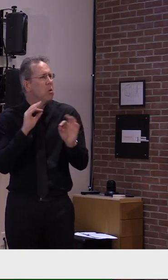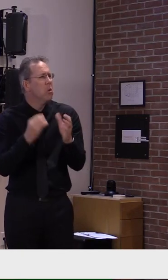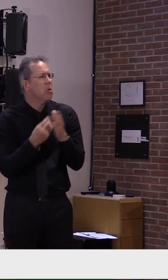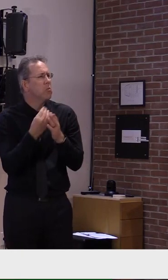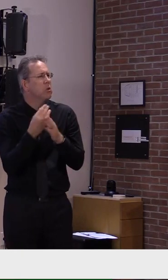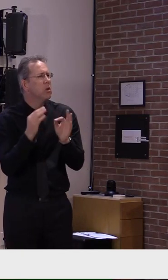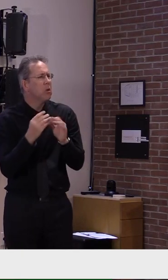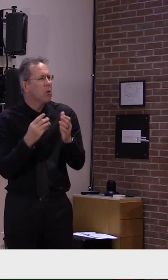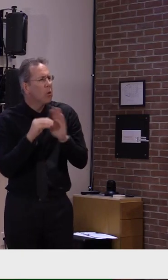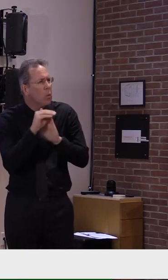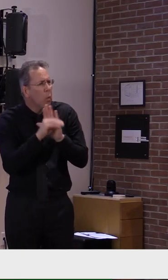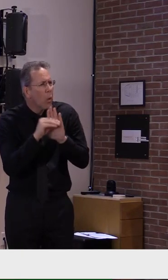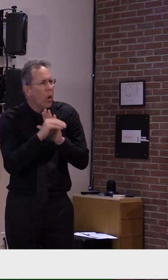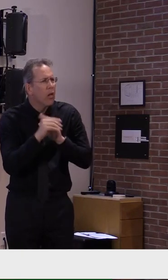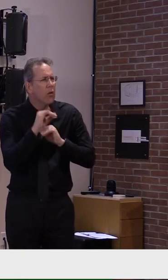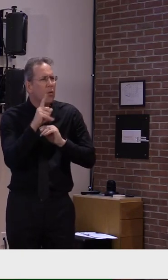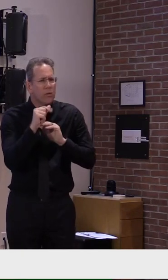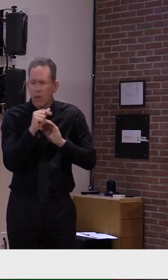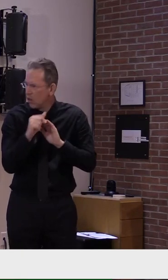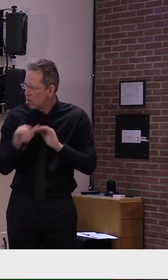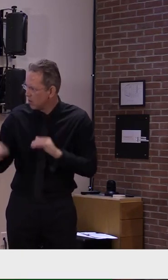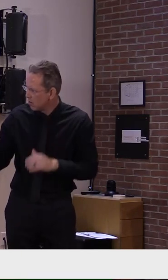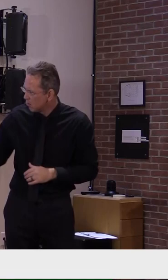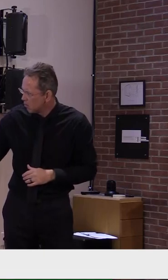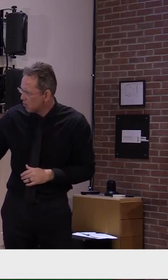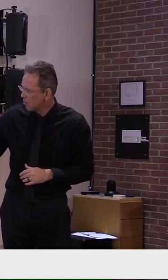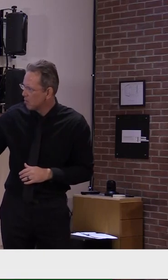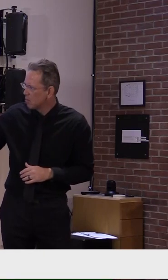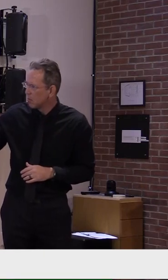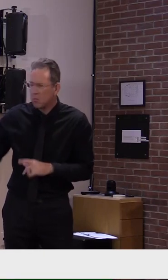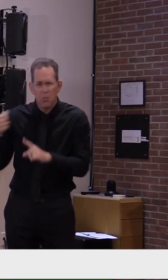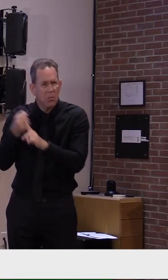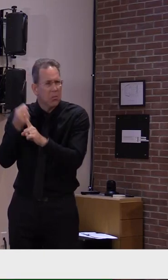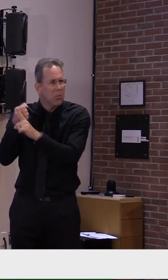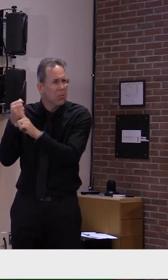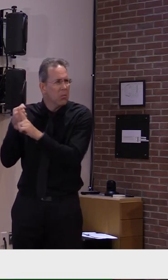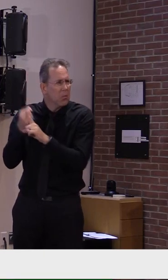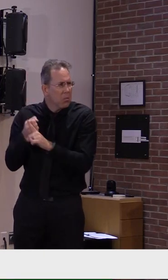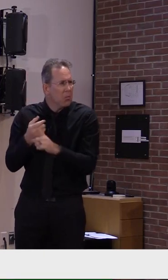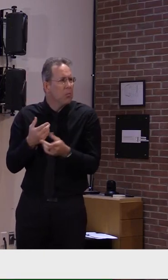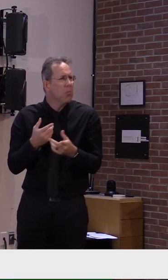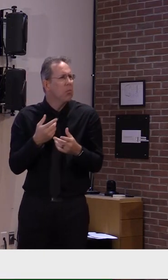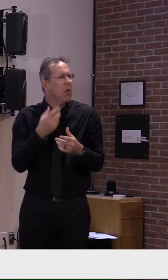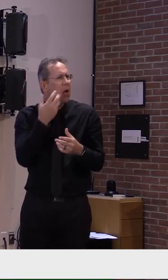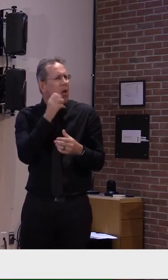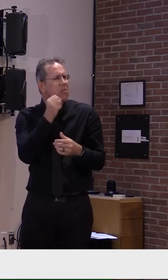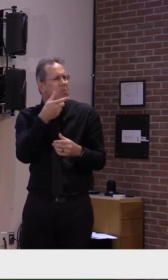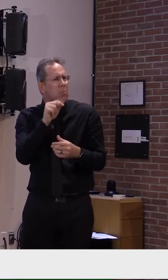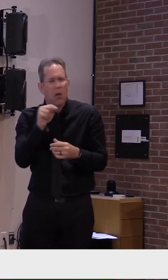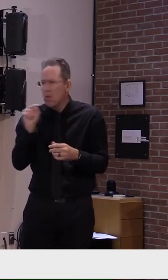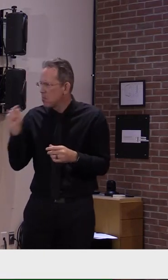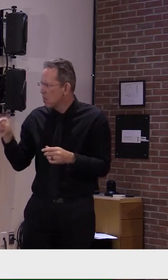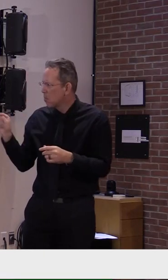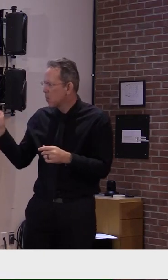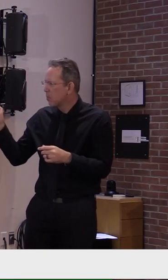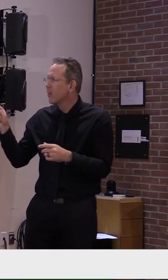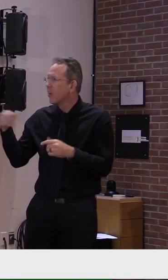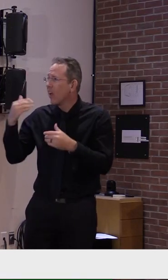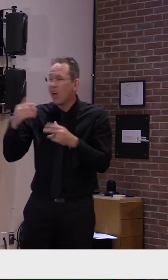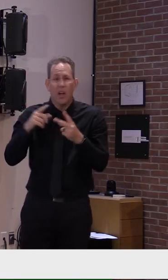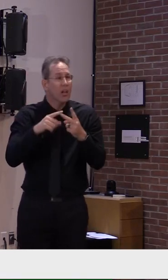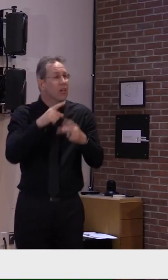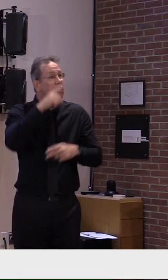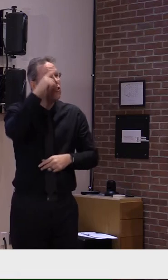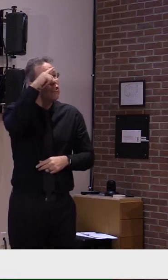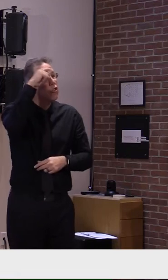places in the country, but it was largely localized and there were hot spots around the country. When you go to the summer peak, again, you'll notice